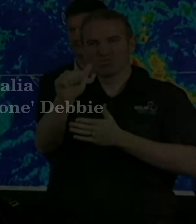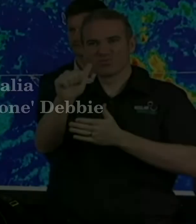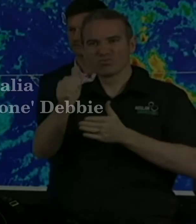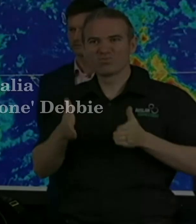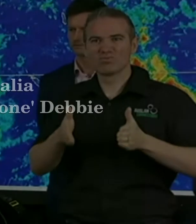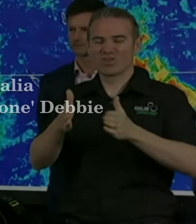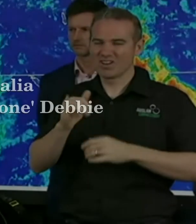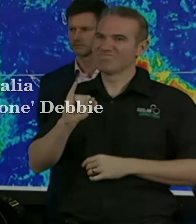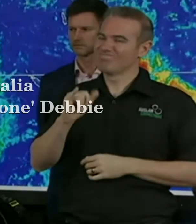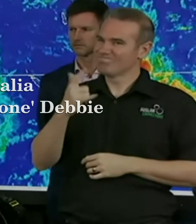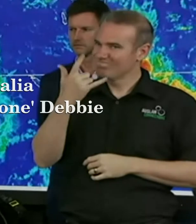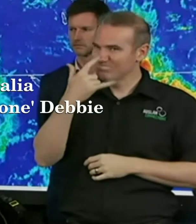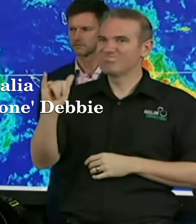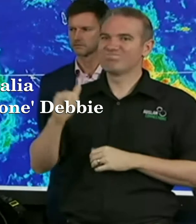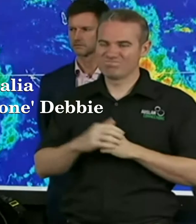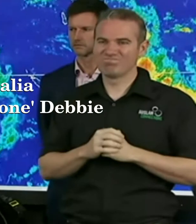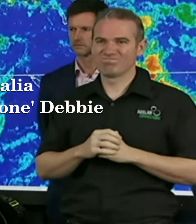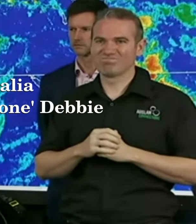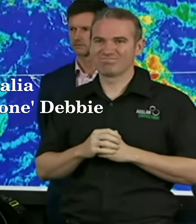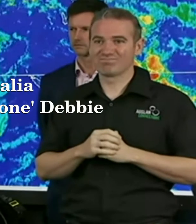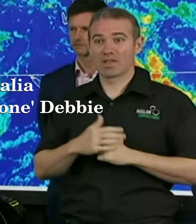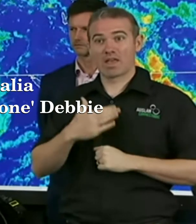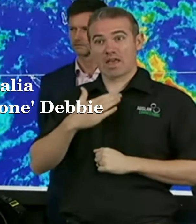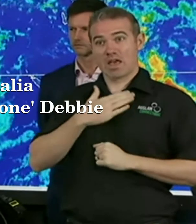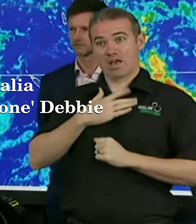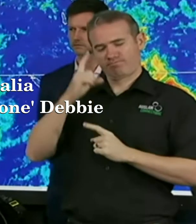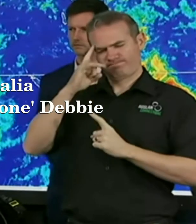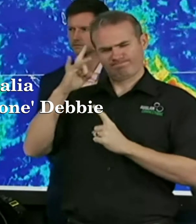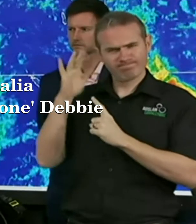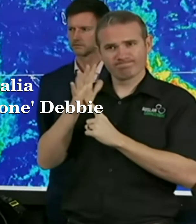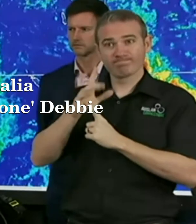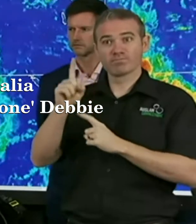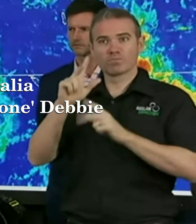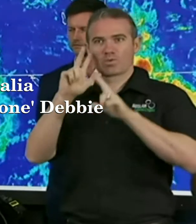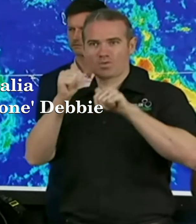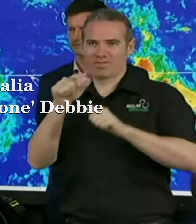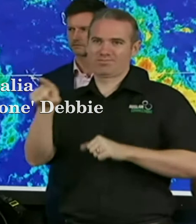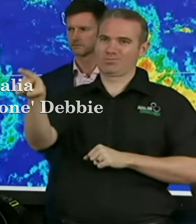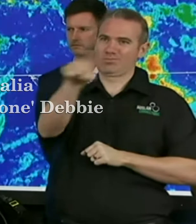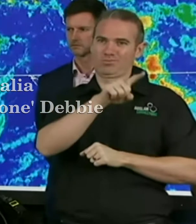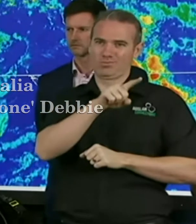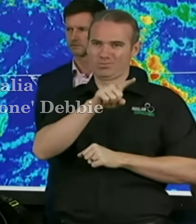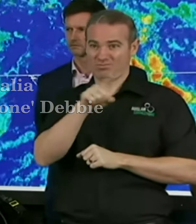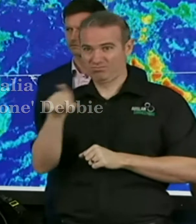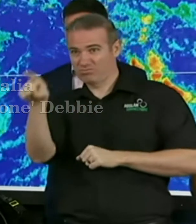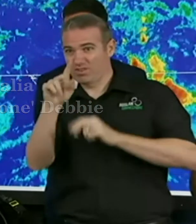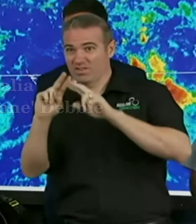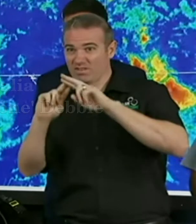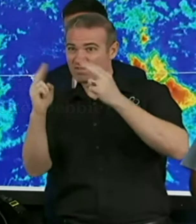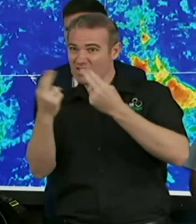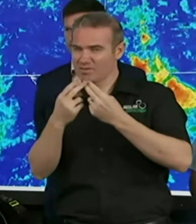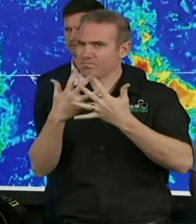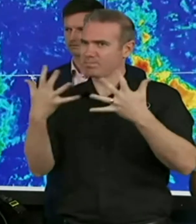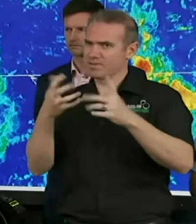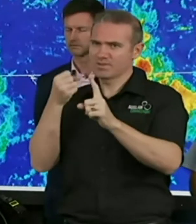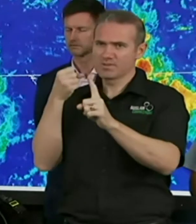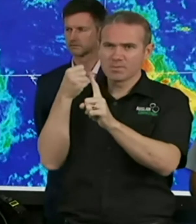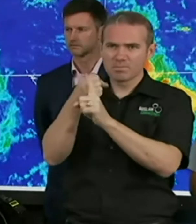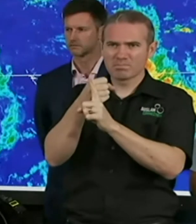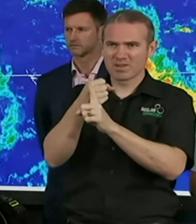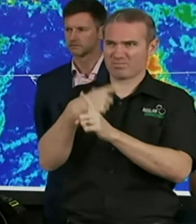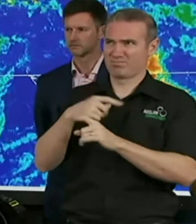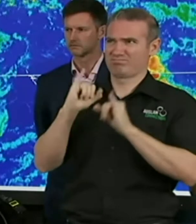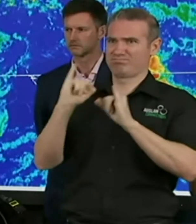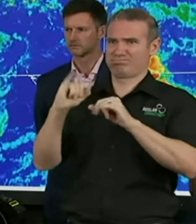Our priority is to look after you, to look after the families that have been deeply impacted by this horrific